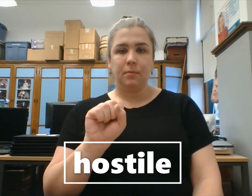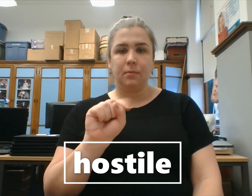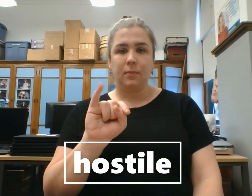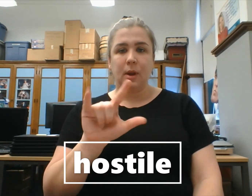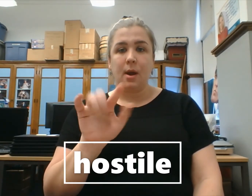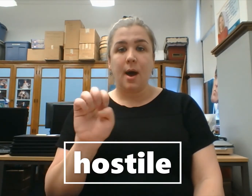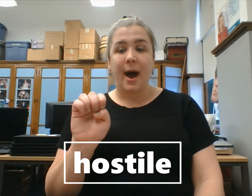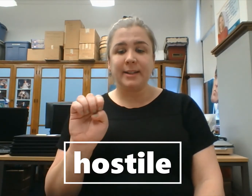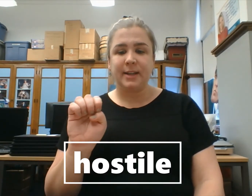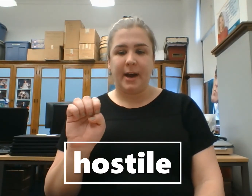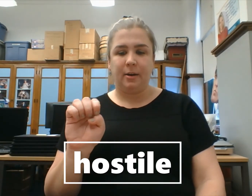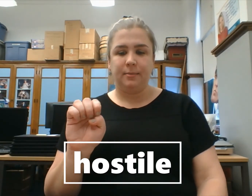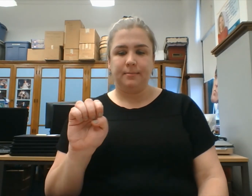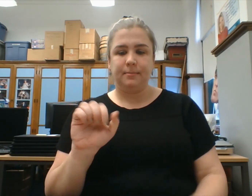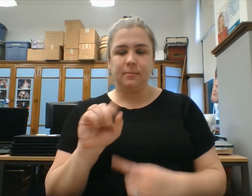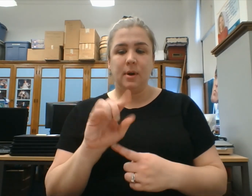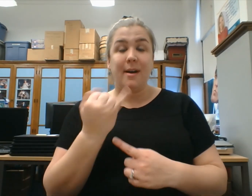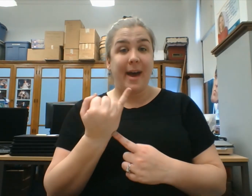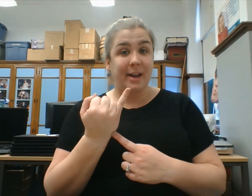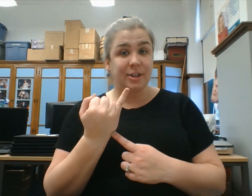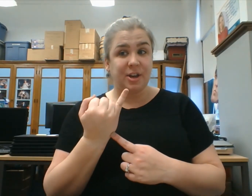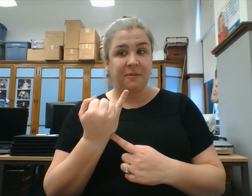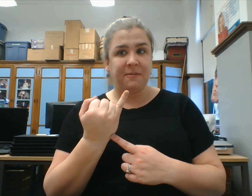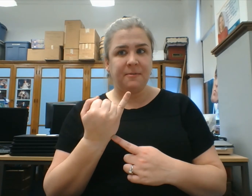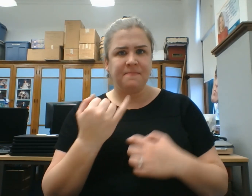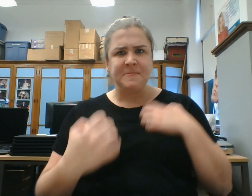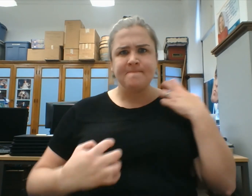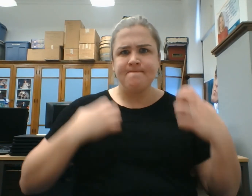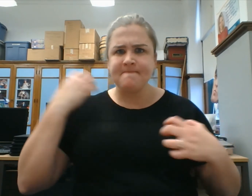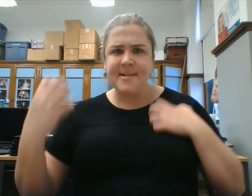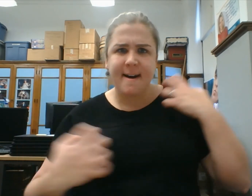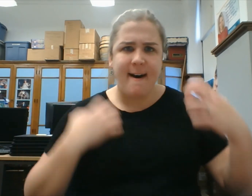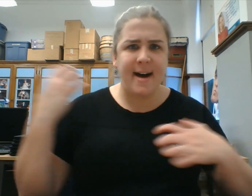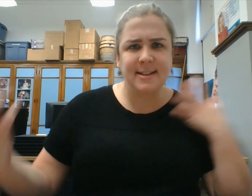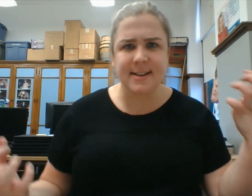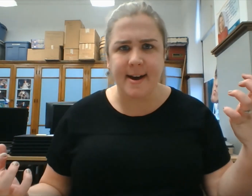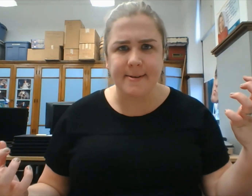Hostile. Adjective. Hostile.